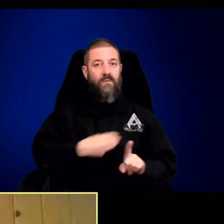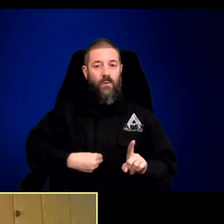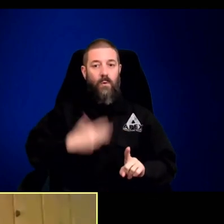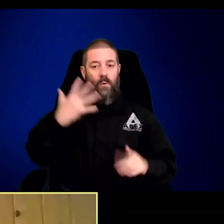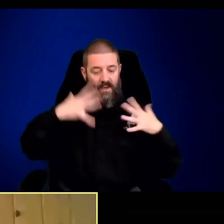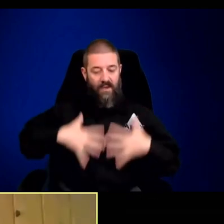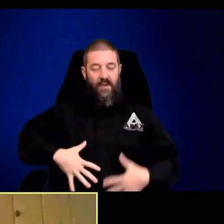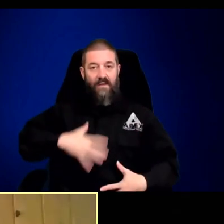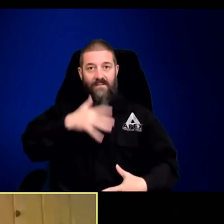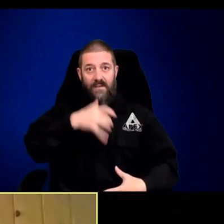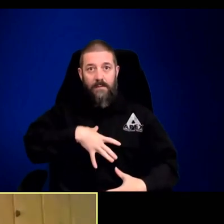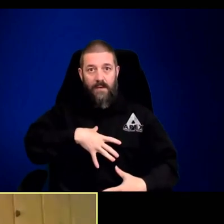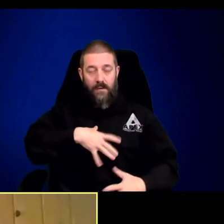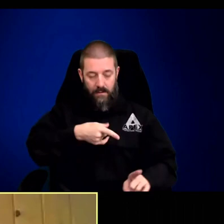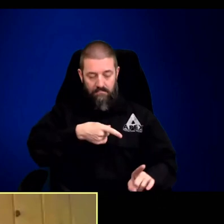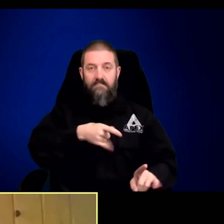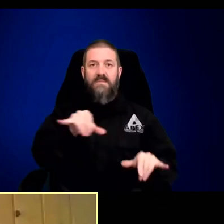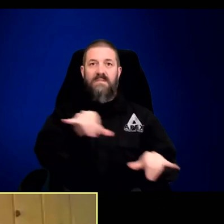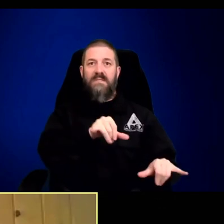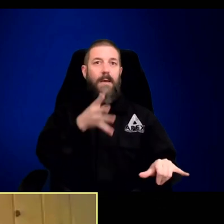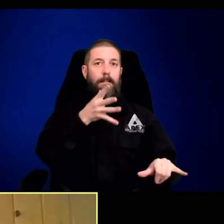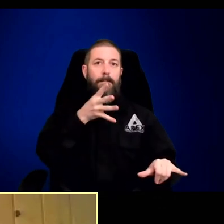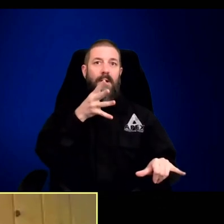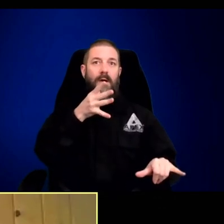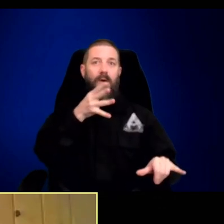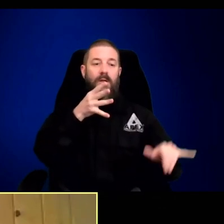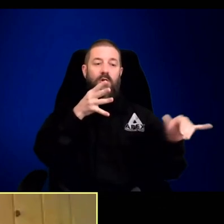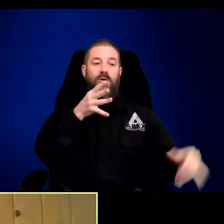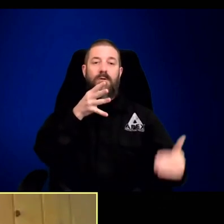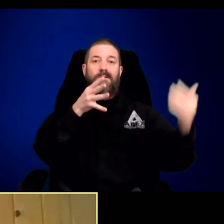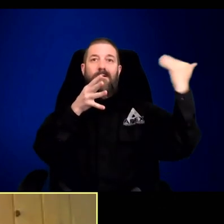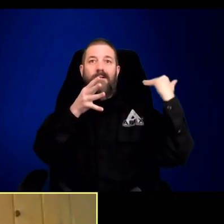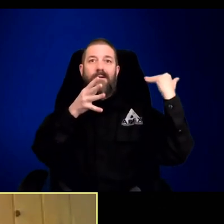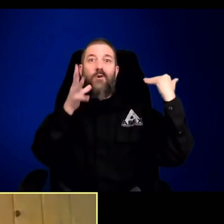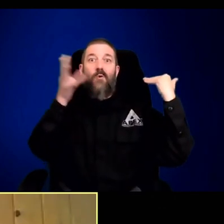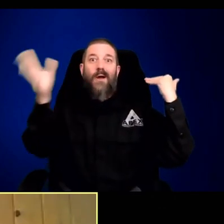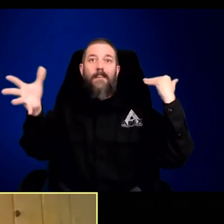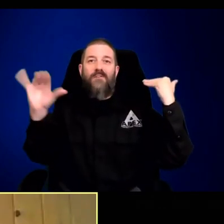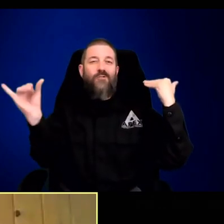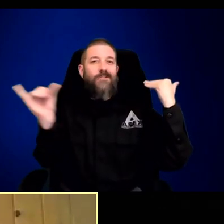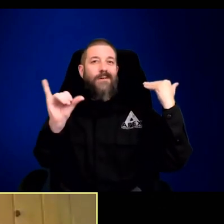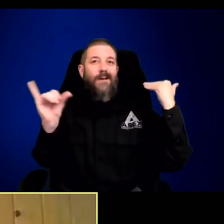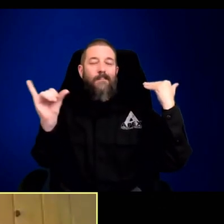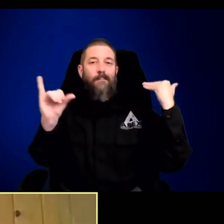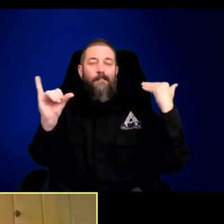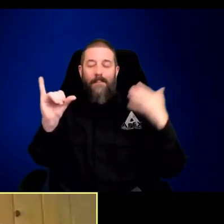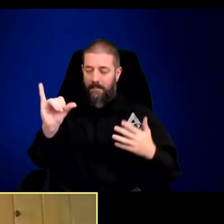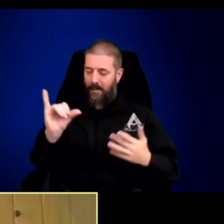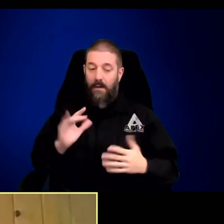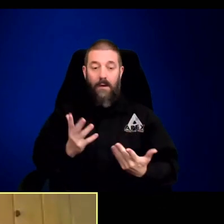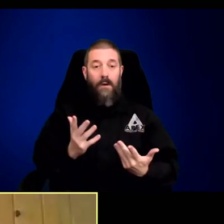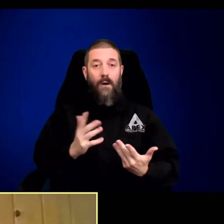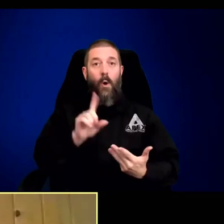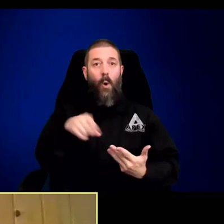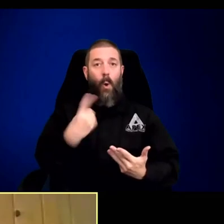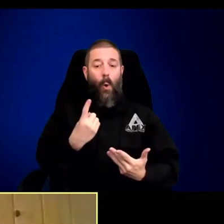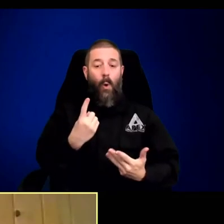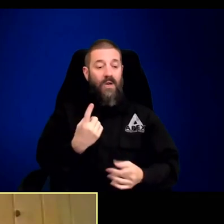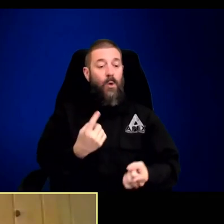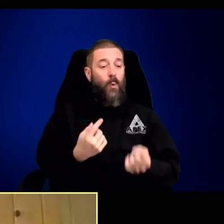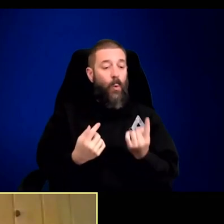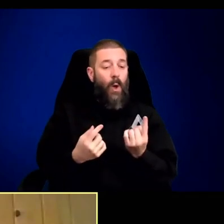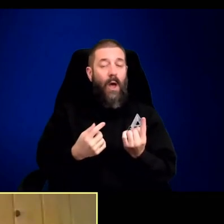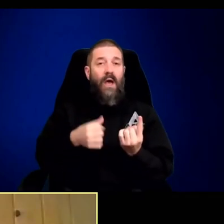wolf right now. Now, she is white, a white female, as was her mother and her grandmother.